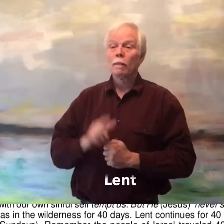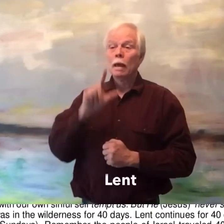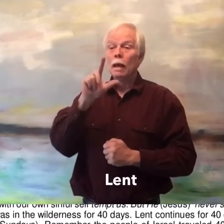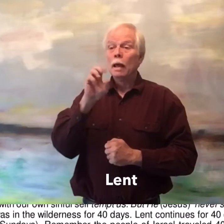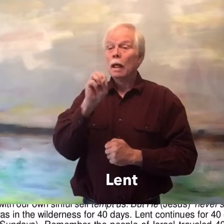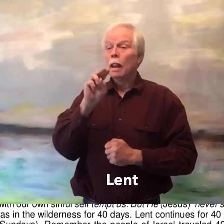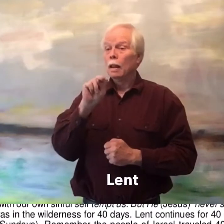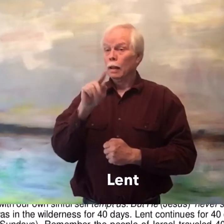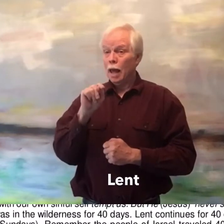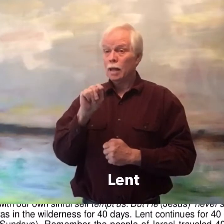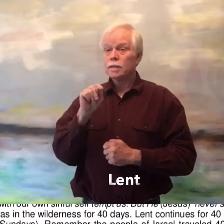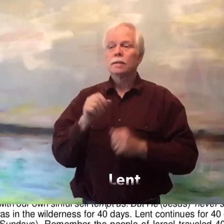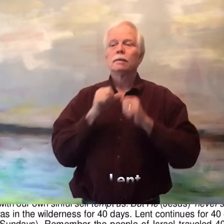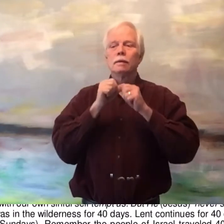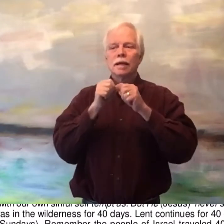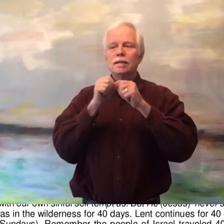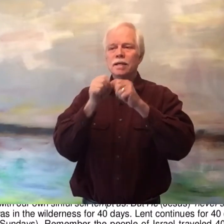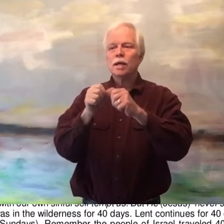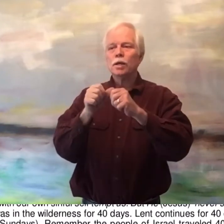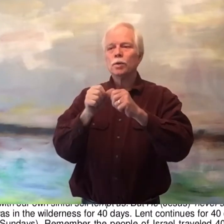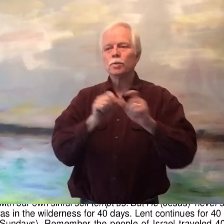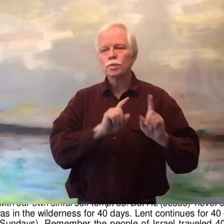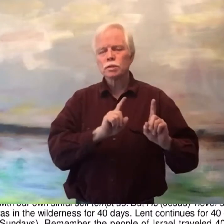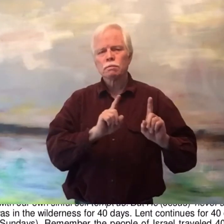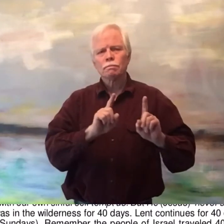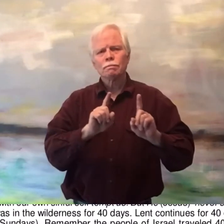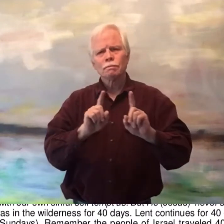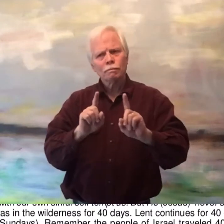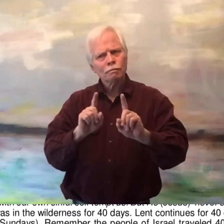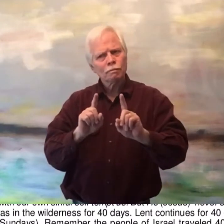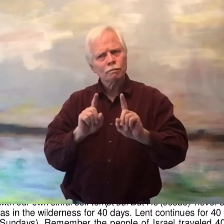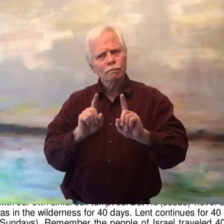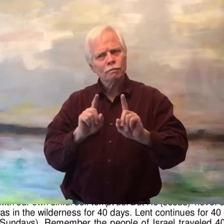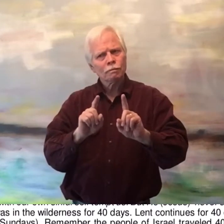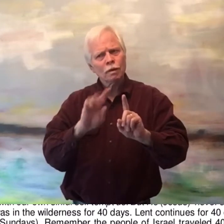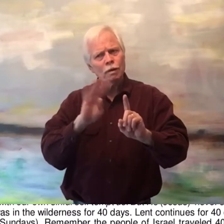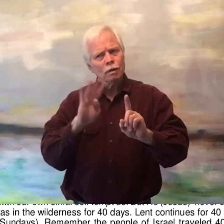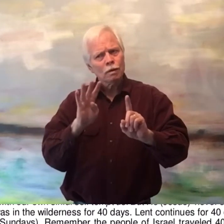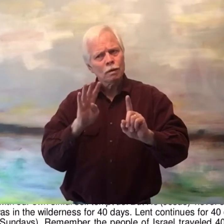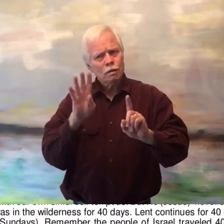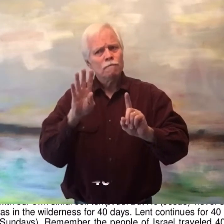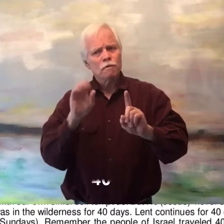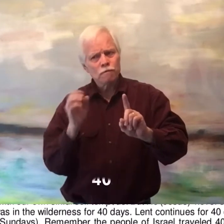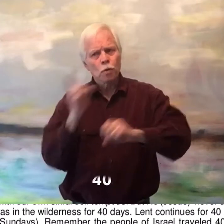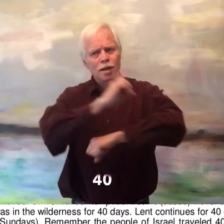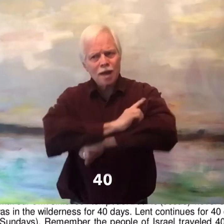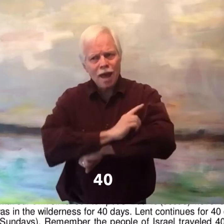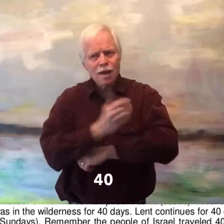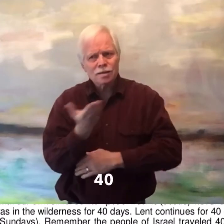Lent continues for forty days.